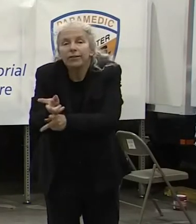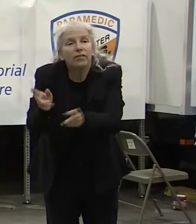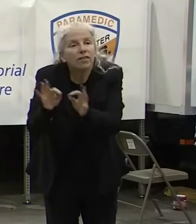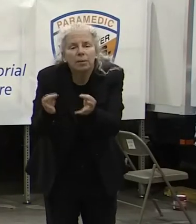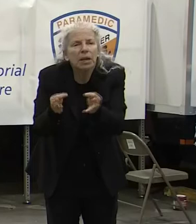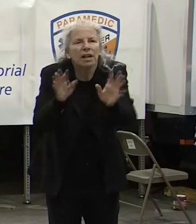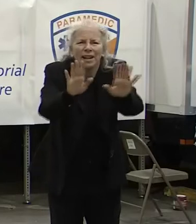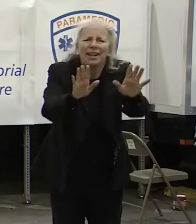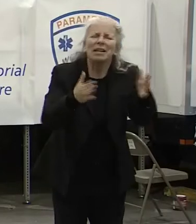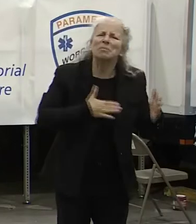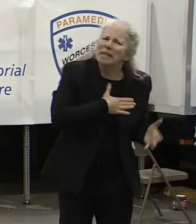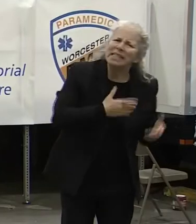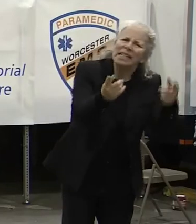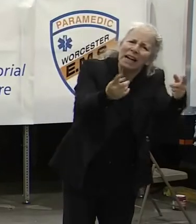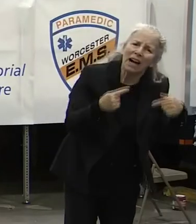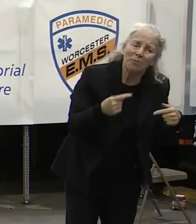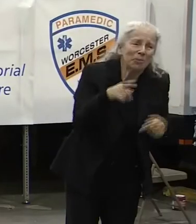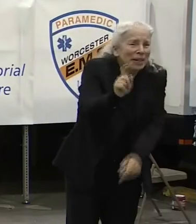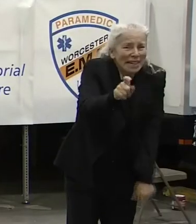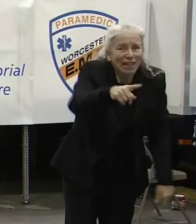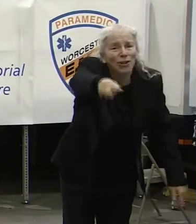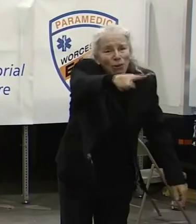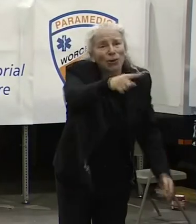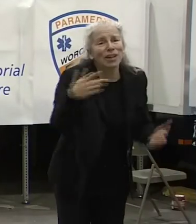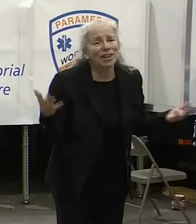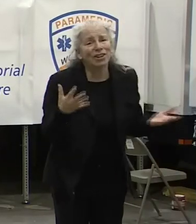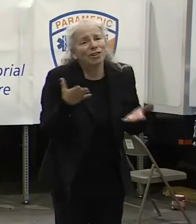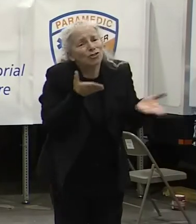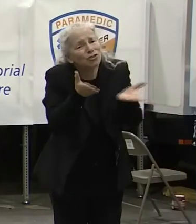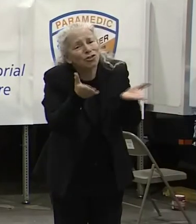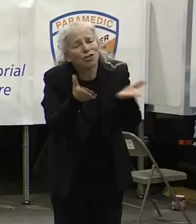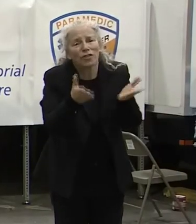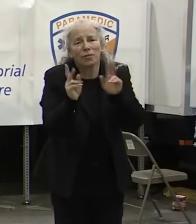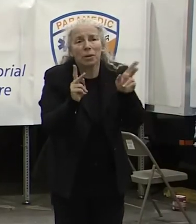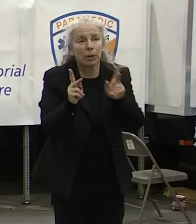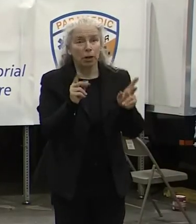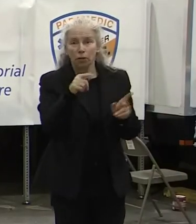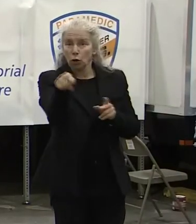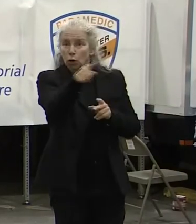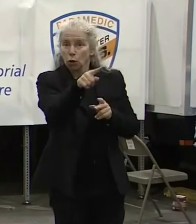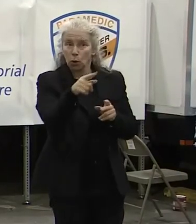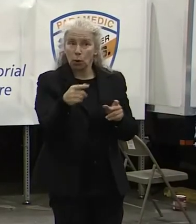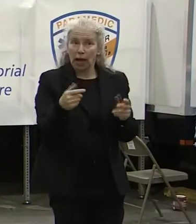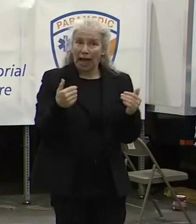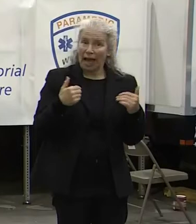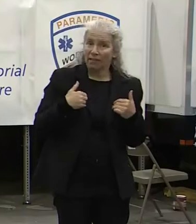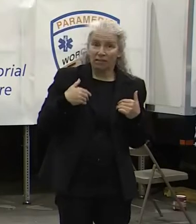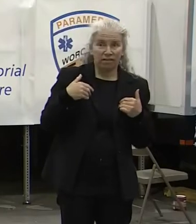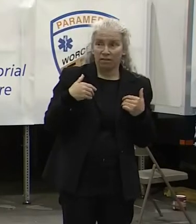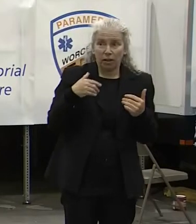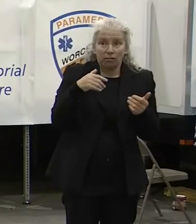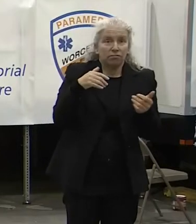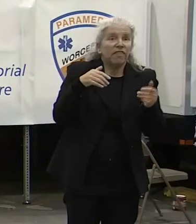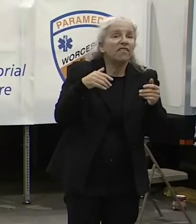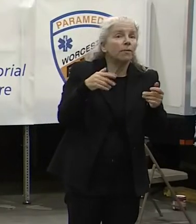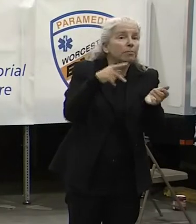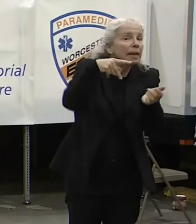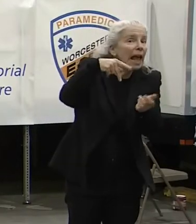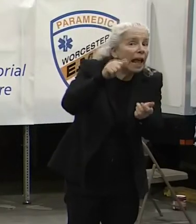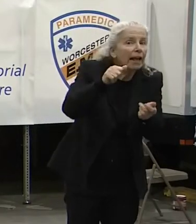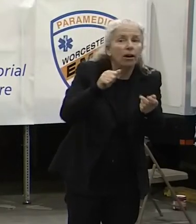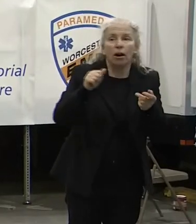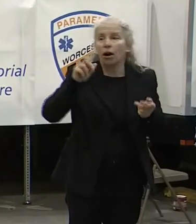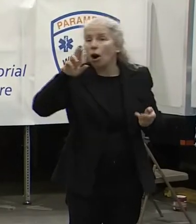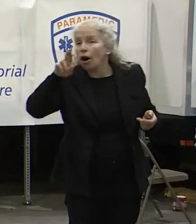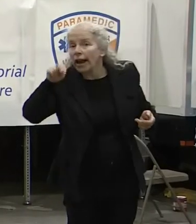your loved ones, and the Commonwealth. We urge advanced practitioners, nurses, PAs, RNs, certified